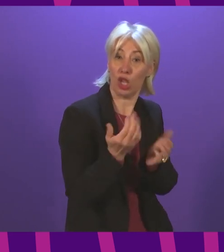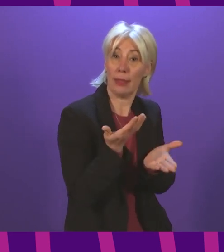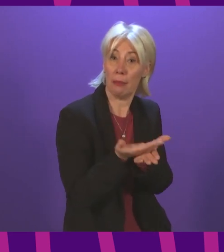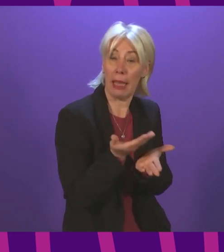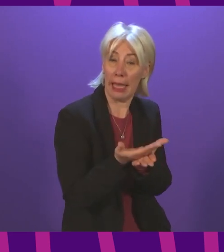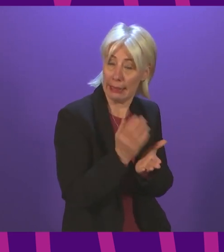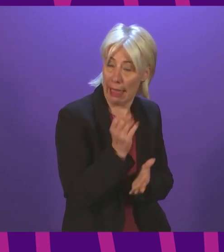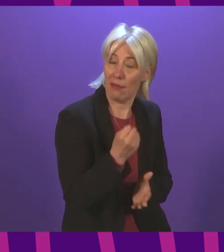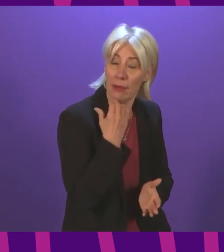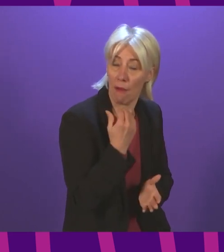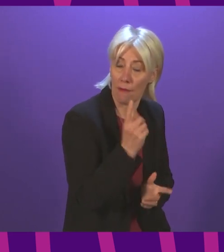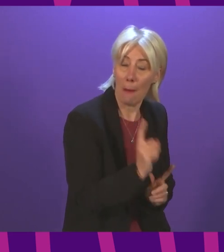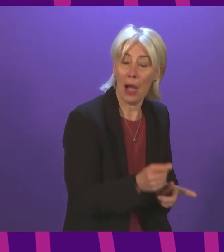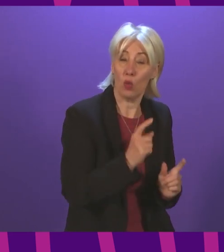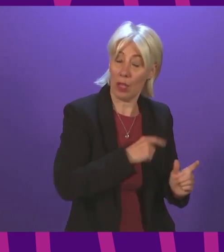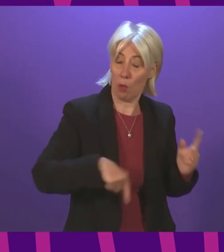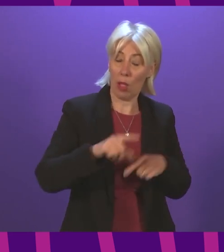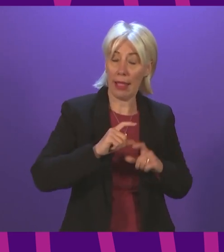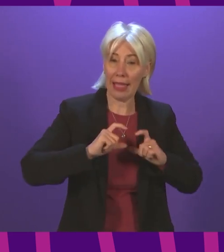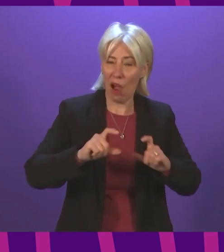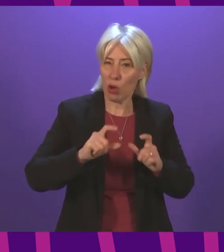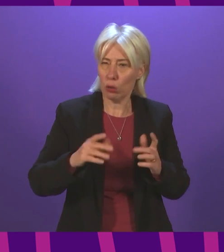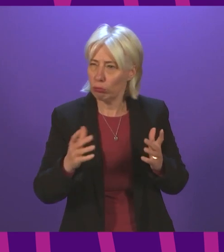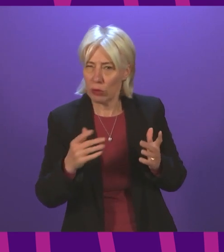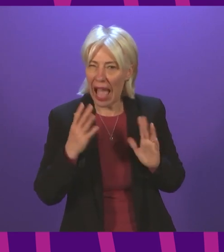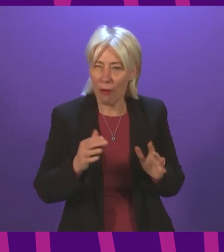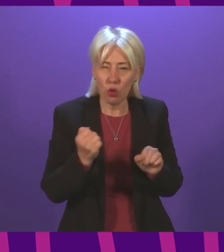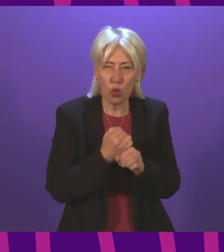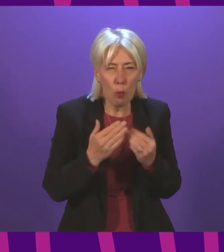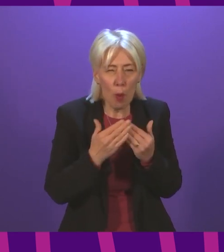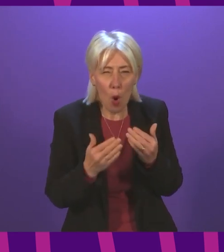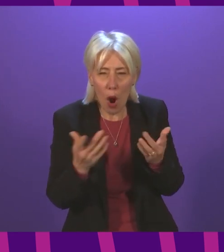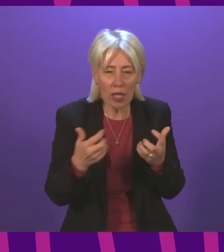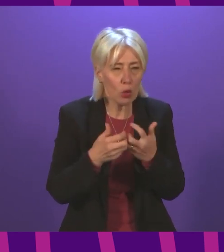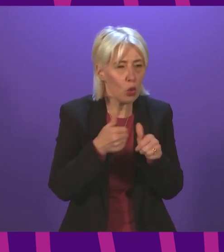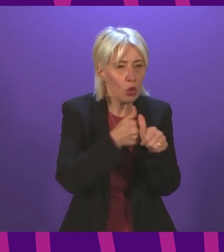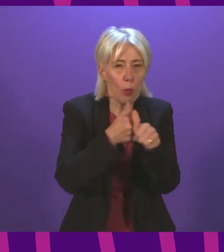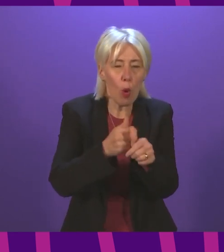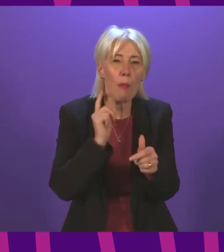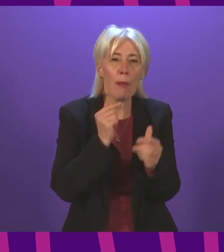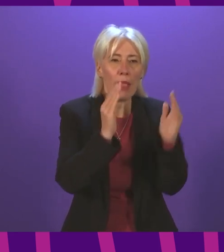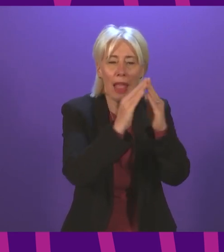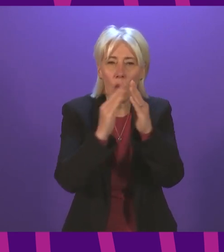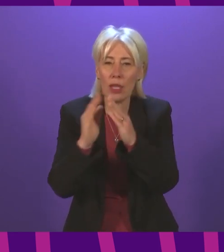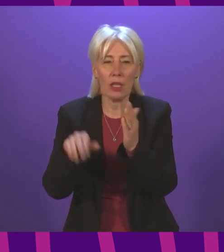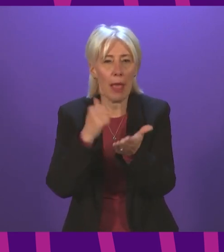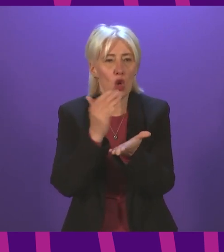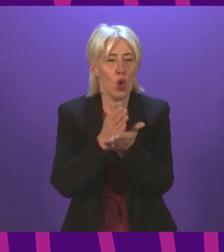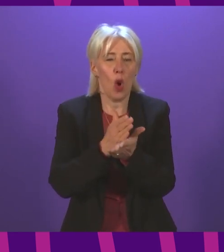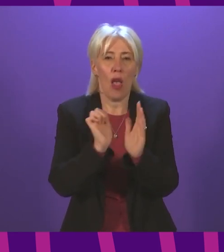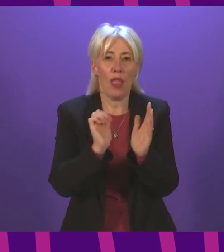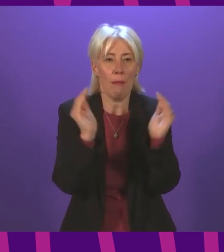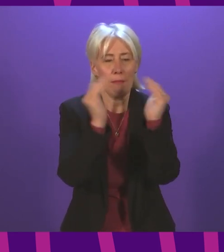demand. We will continue to consider whether there is more we need to do to support homeowners to be compliant with that standard